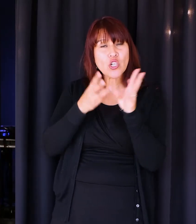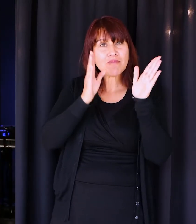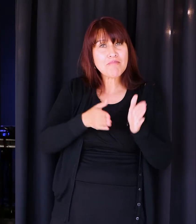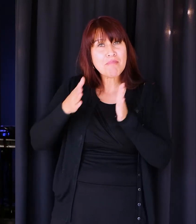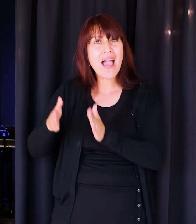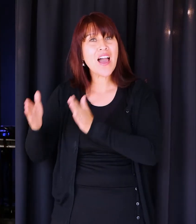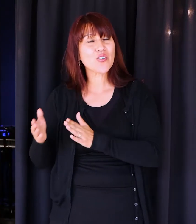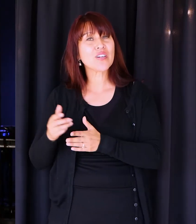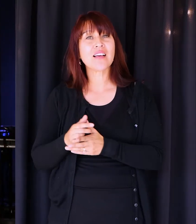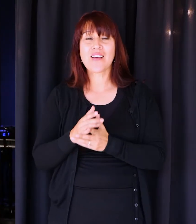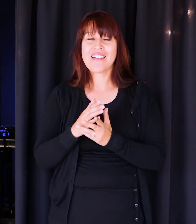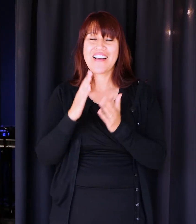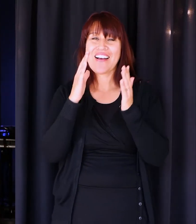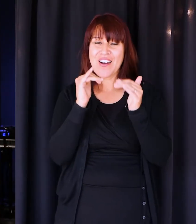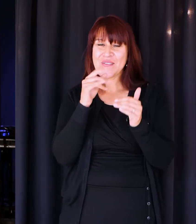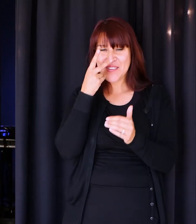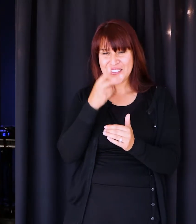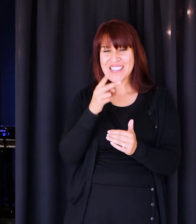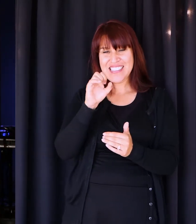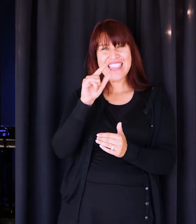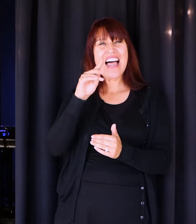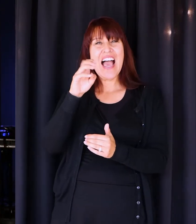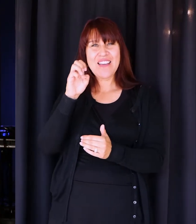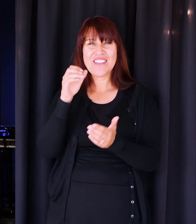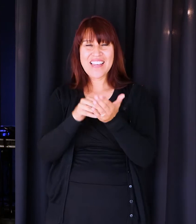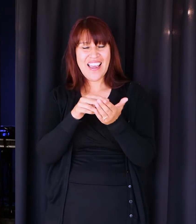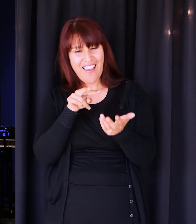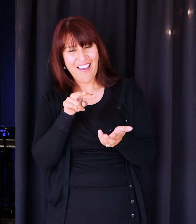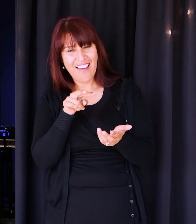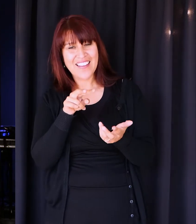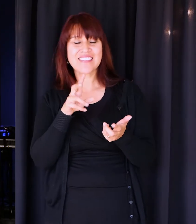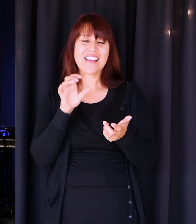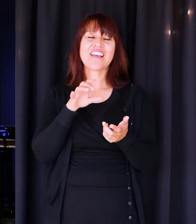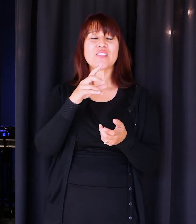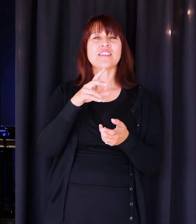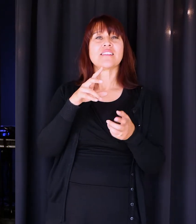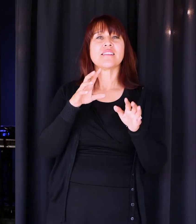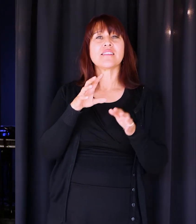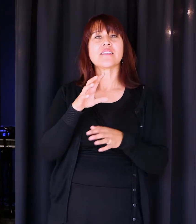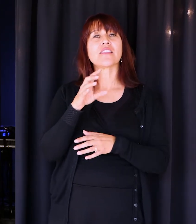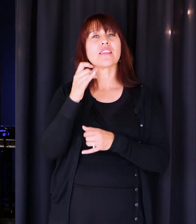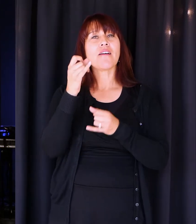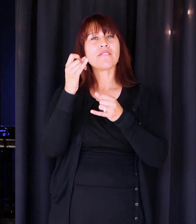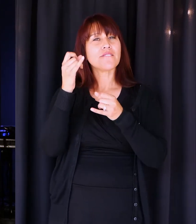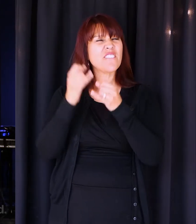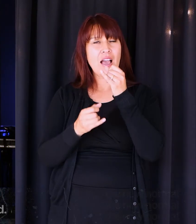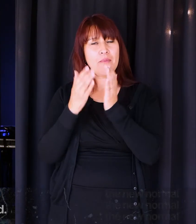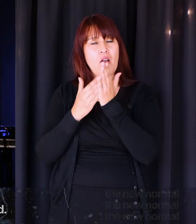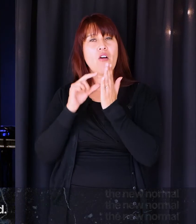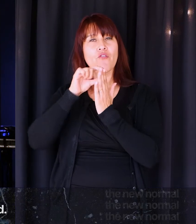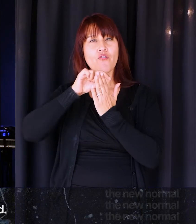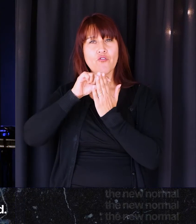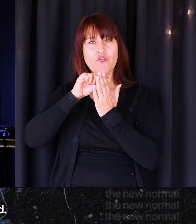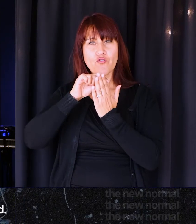look at slime again after this. Do not conform to the pattern of this world. Here's the final part of the verse, but